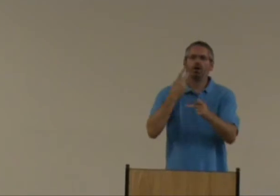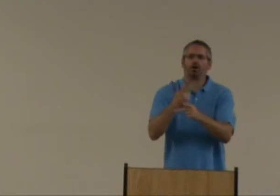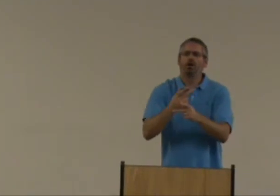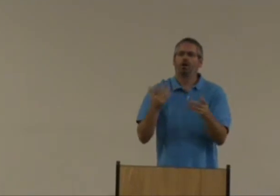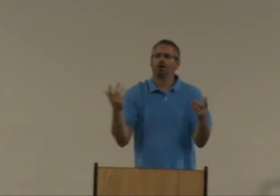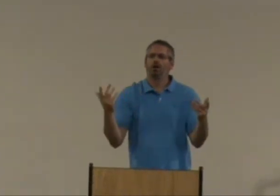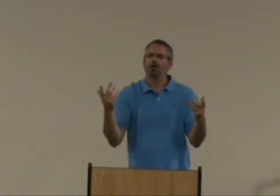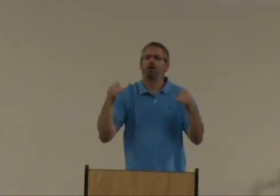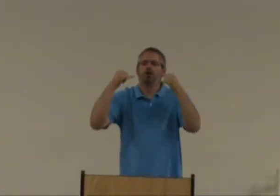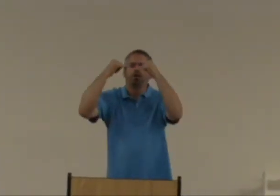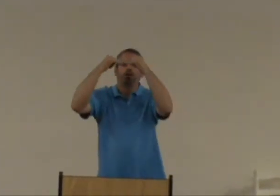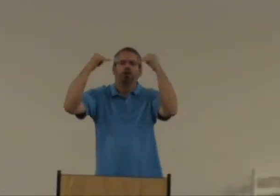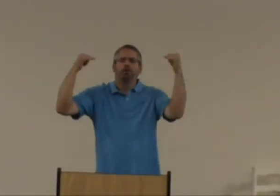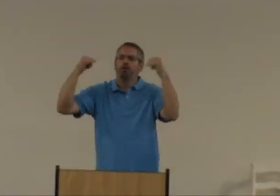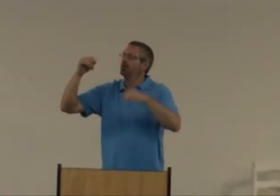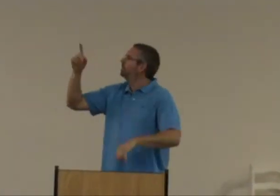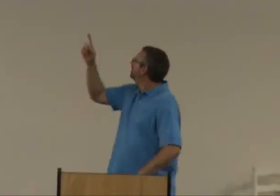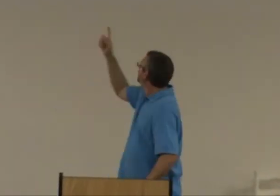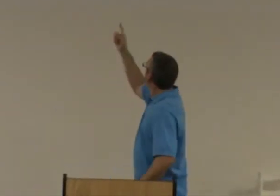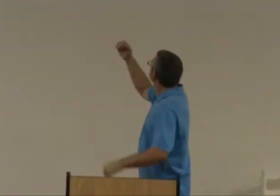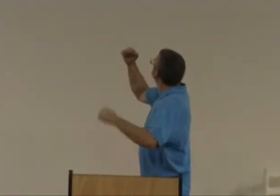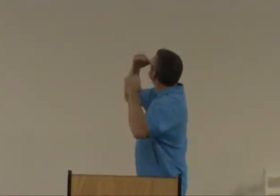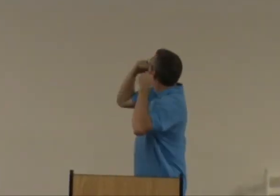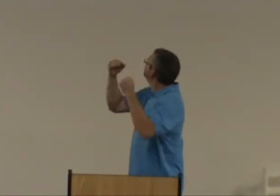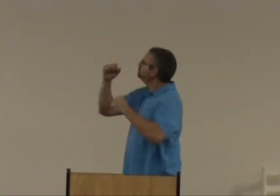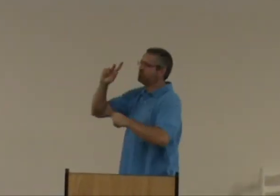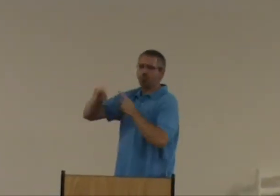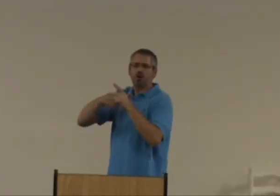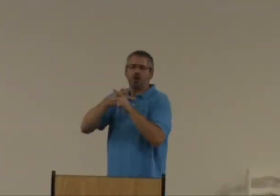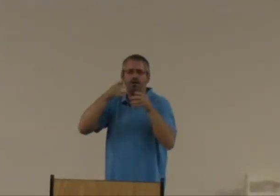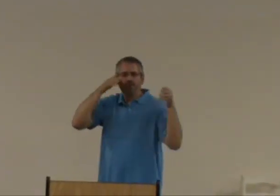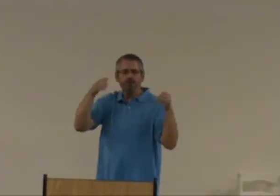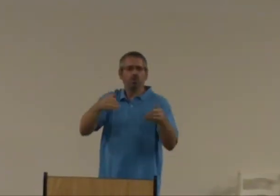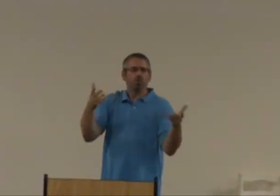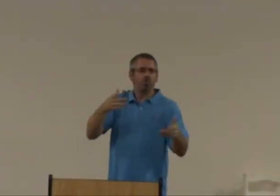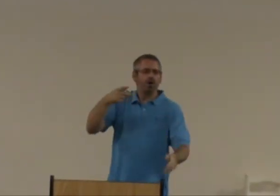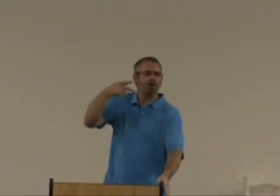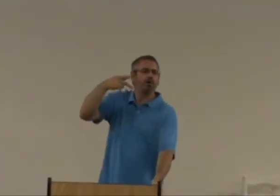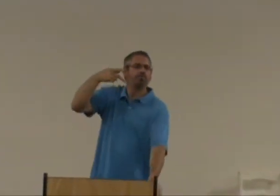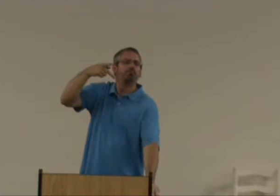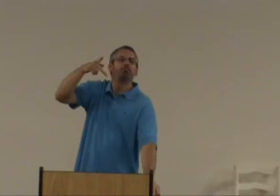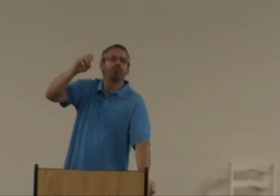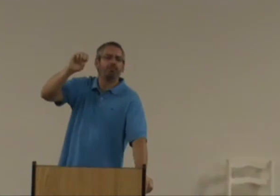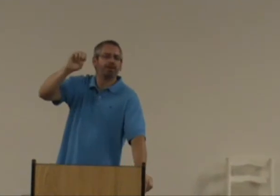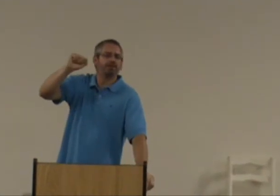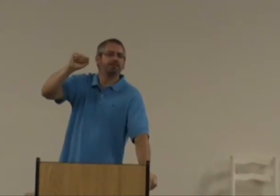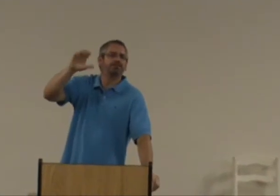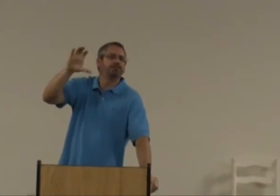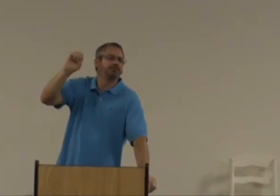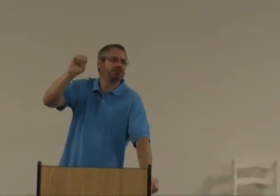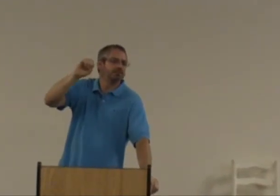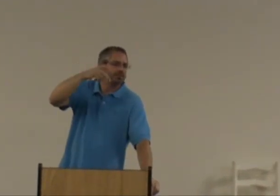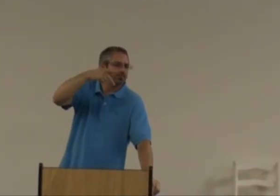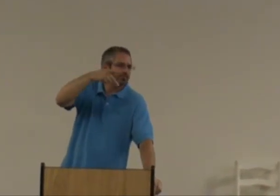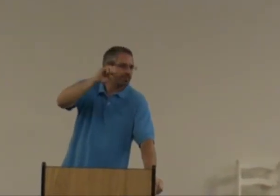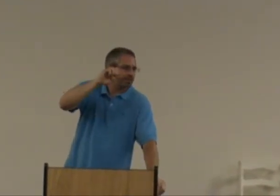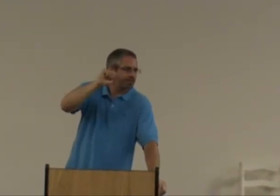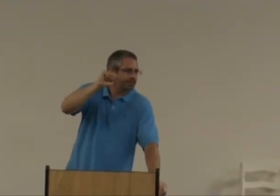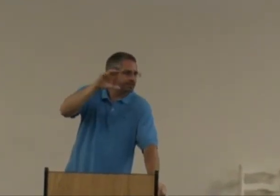What kind of? What kind of strength? What kind of strength? Peace. Strong. It focuses on what? Peace. focuses on